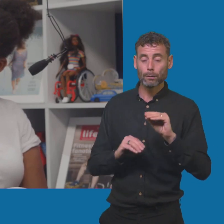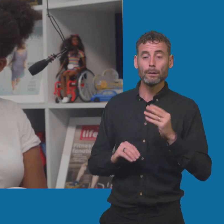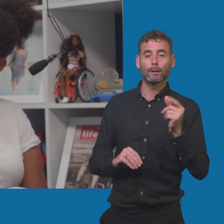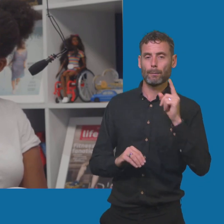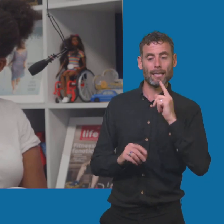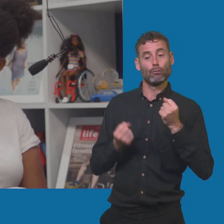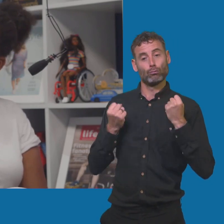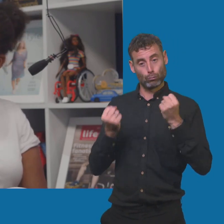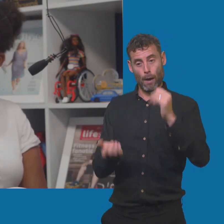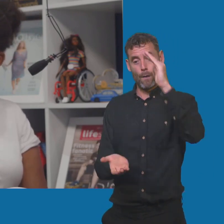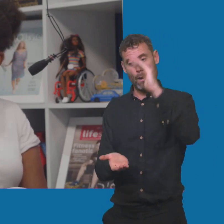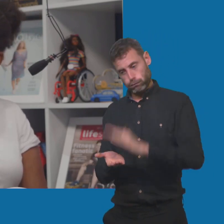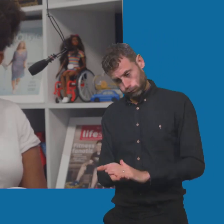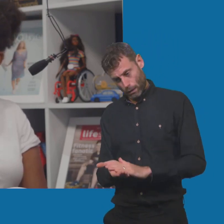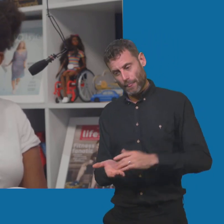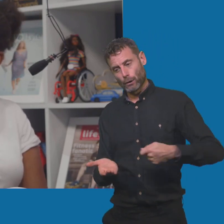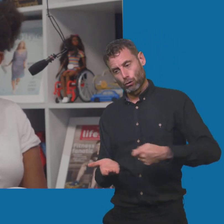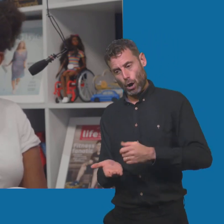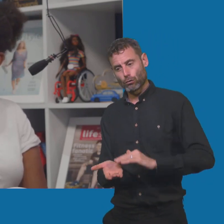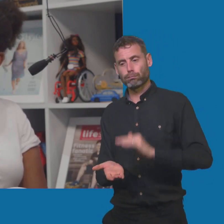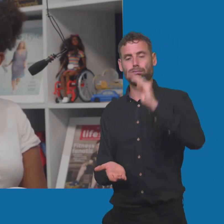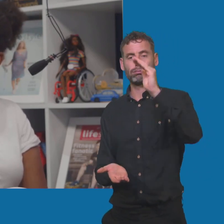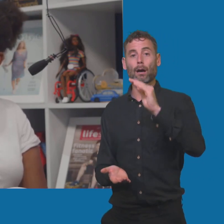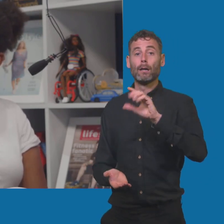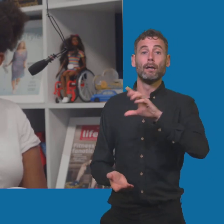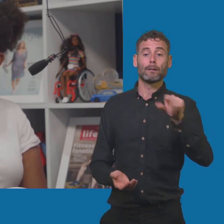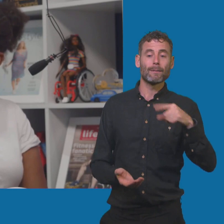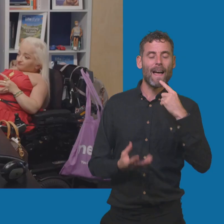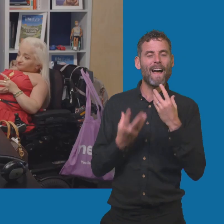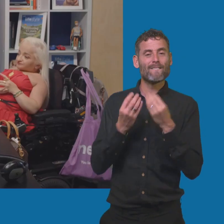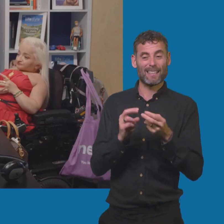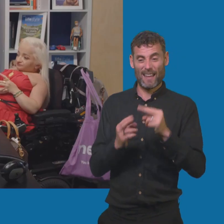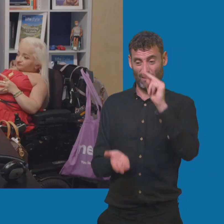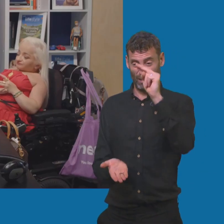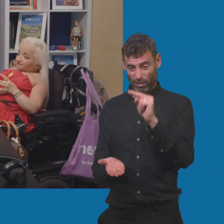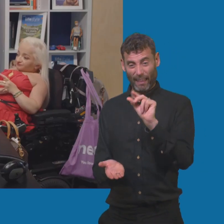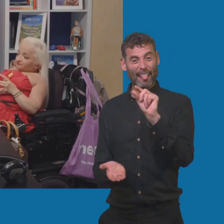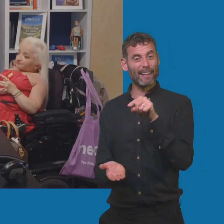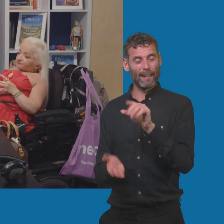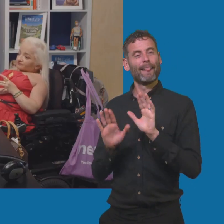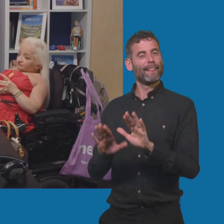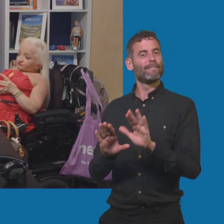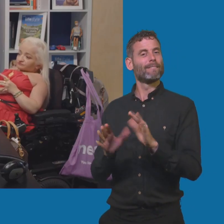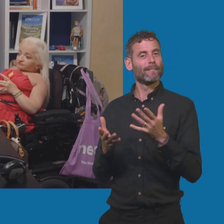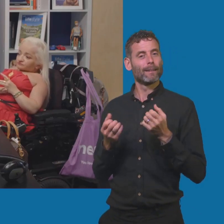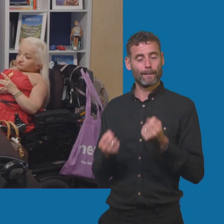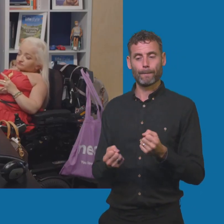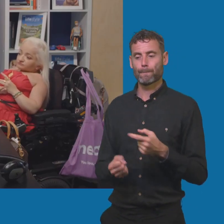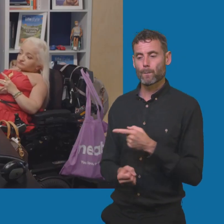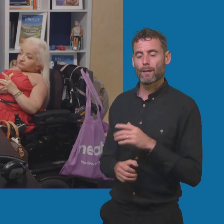do advise that you don't always charge it up if you don't need to. Like rather than say, because as I sort of mentioned before in the podcast, the average daily mileage in the UK